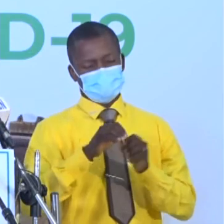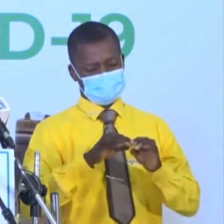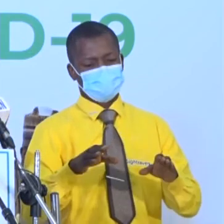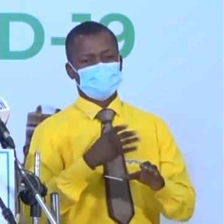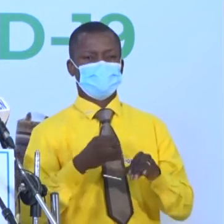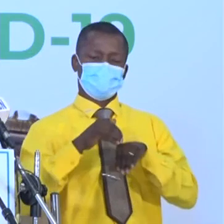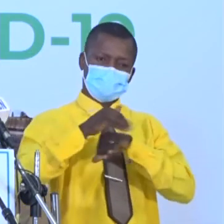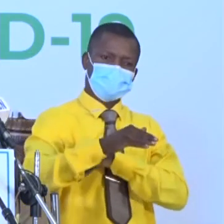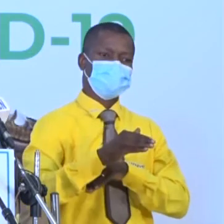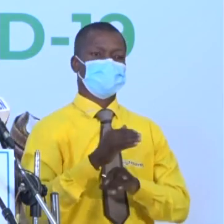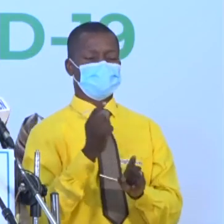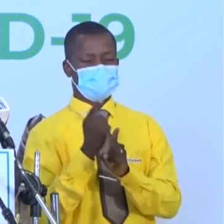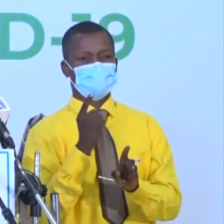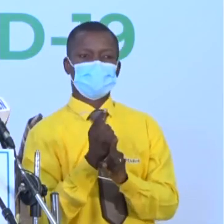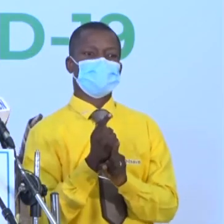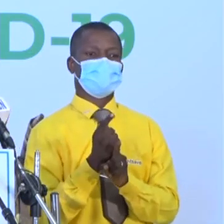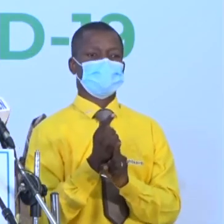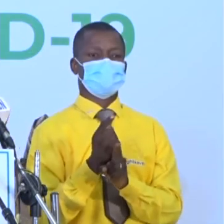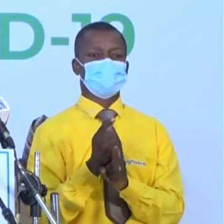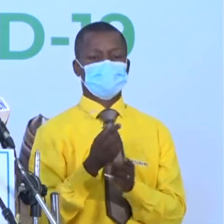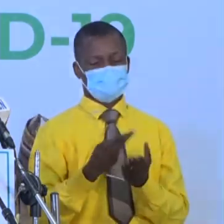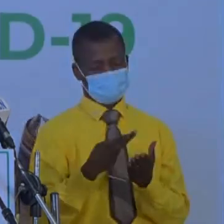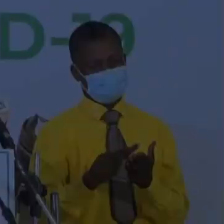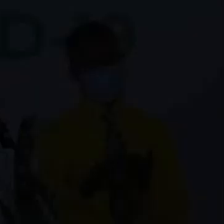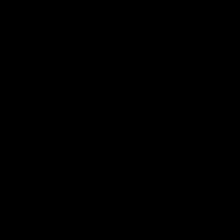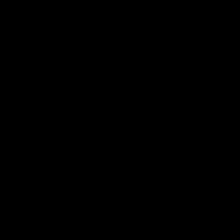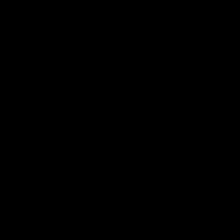of appropriate resources. Thanks. Thanks. Thanks. Thanks. Thank